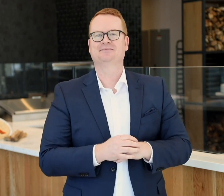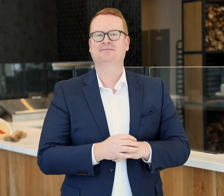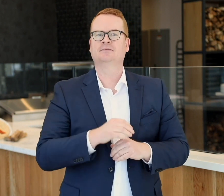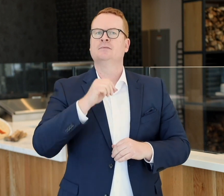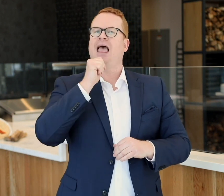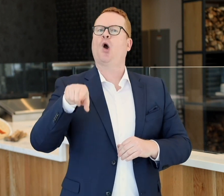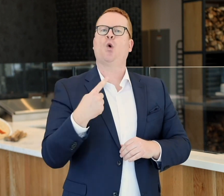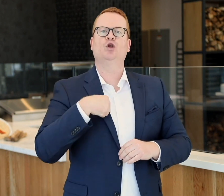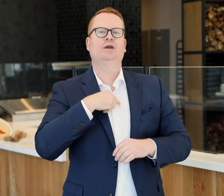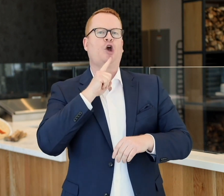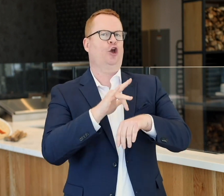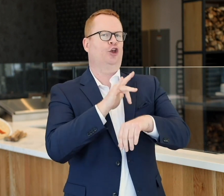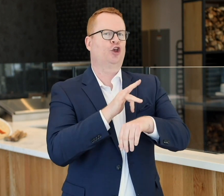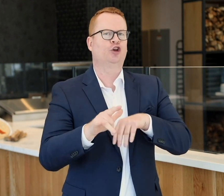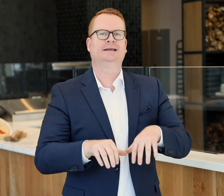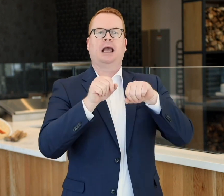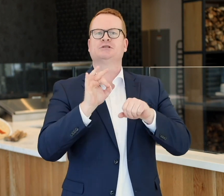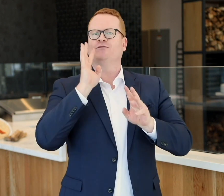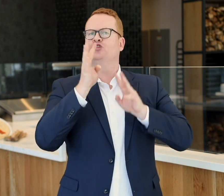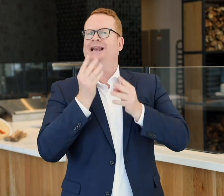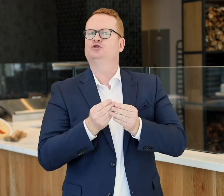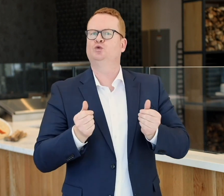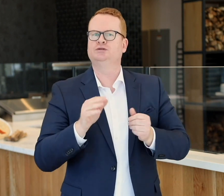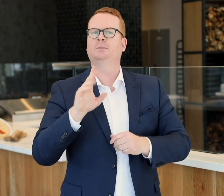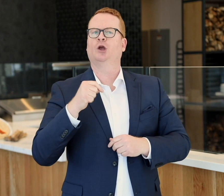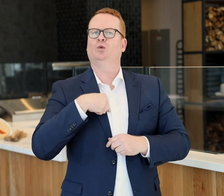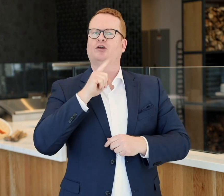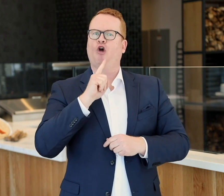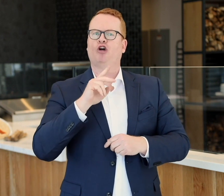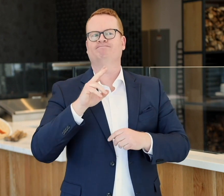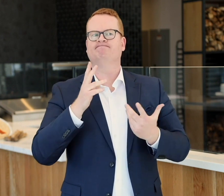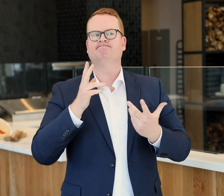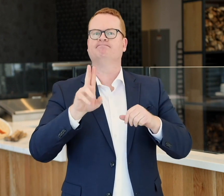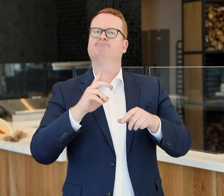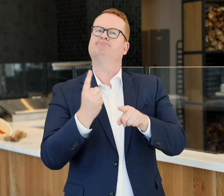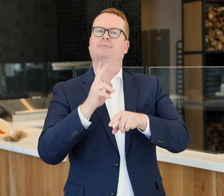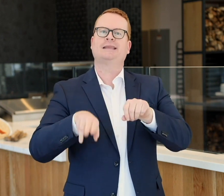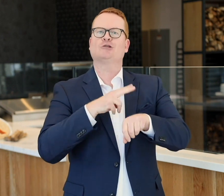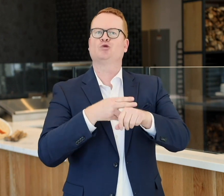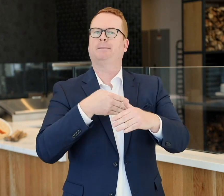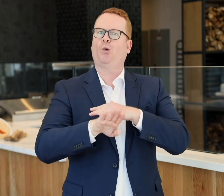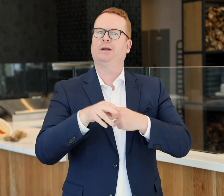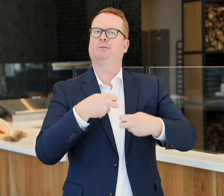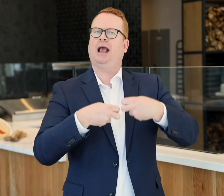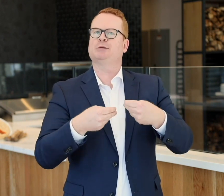Not only are we early adopters of creative solutions, but we are also natural born problem solvers.